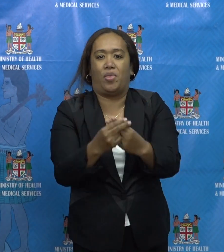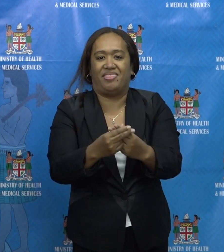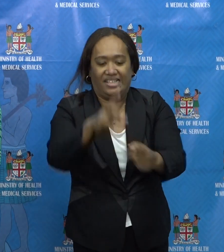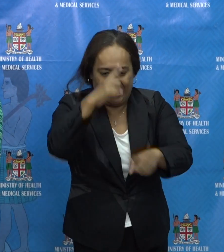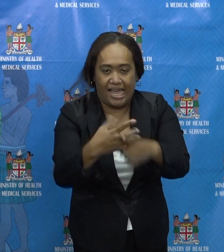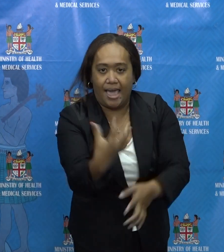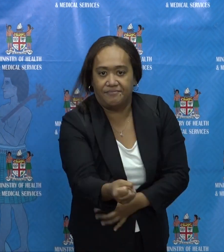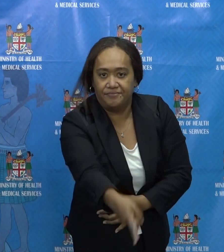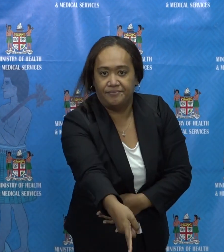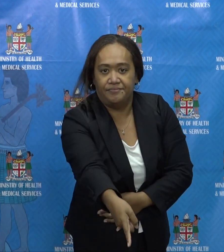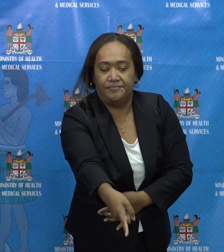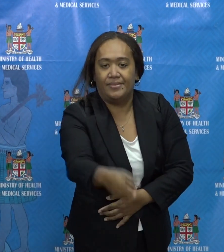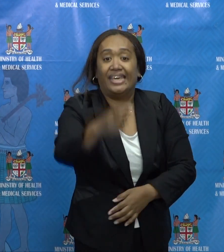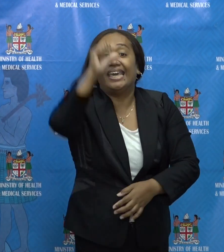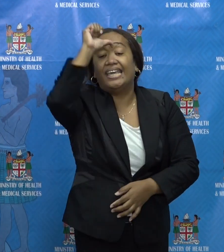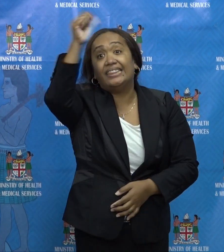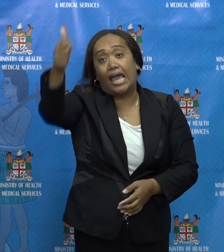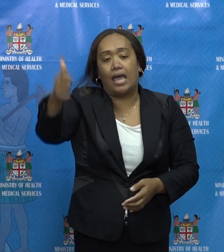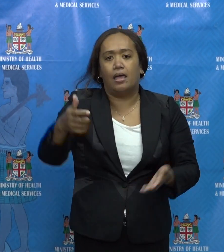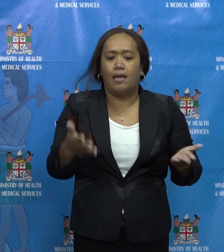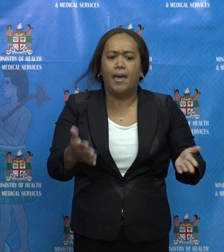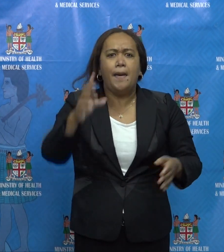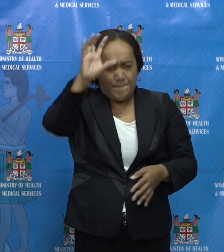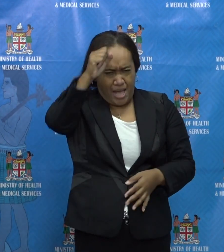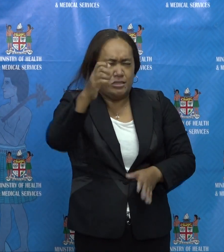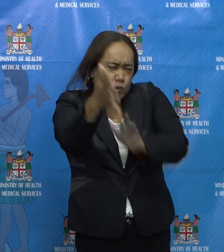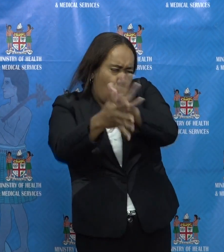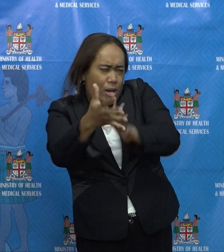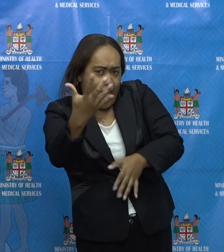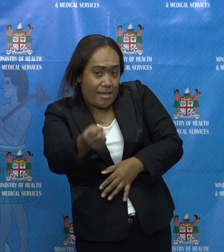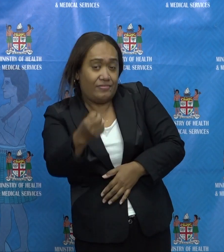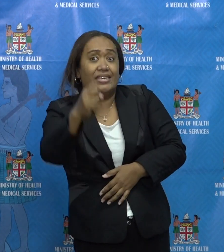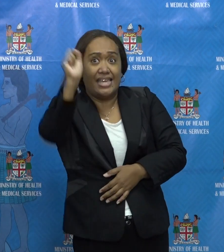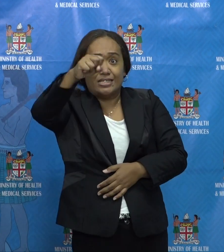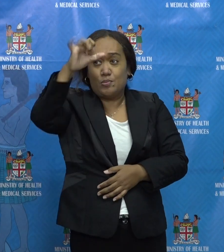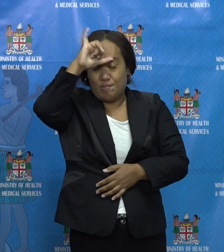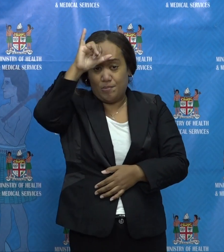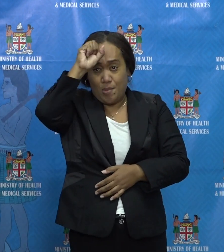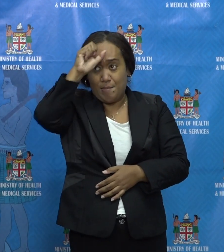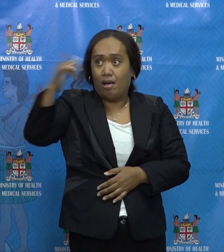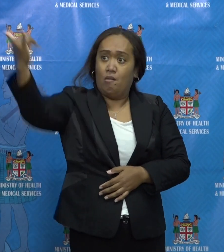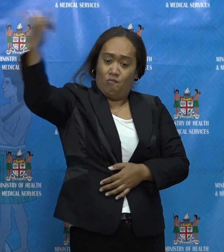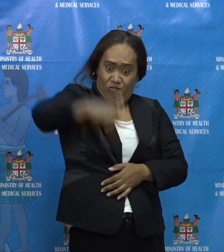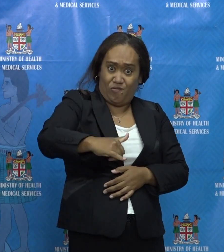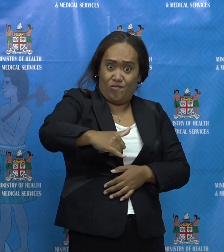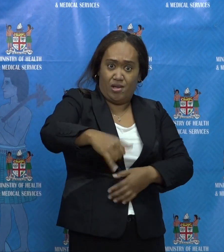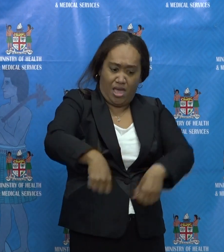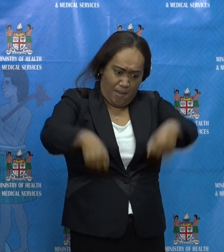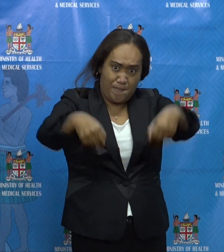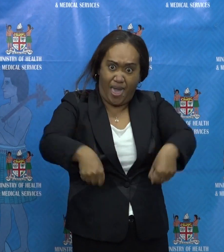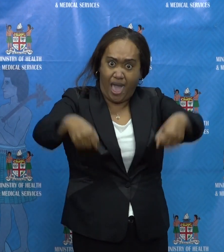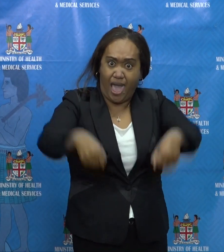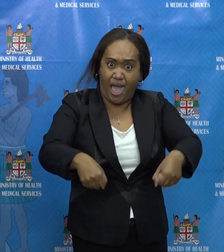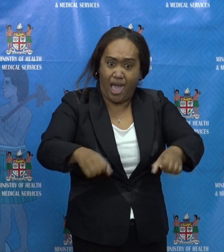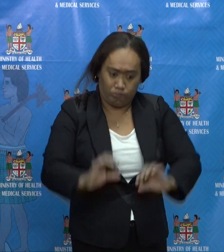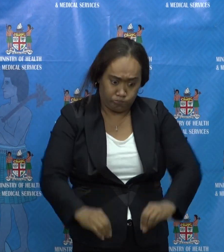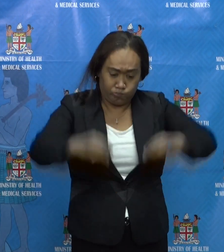Whether it is from the luggage or from direct contact with persons, all that is possible.